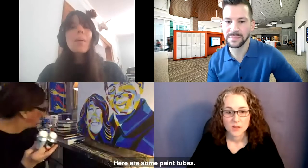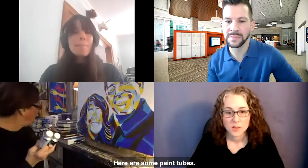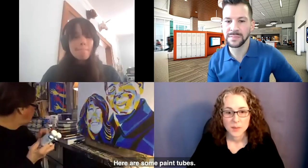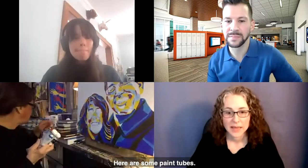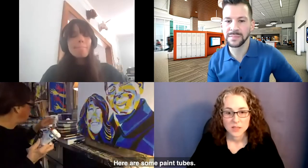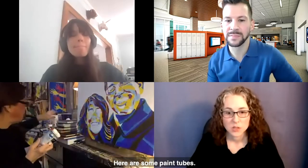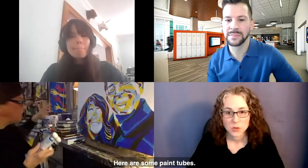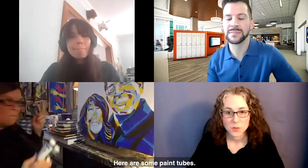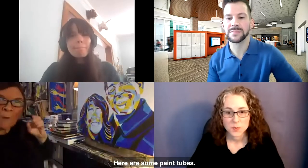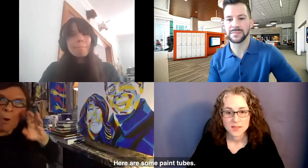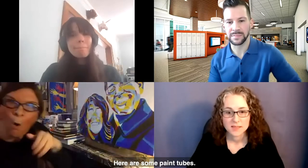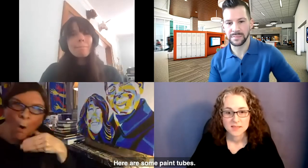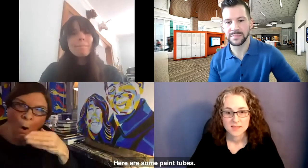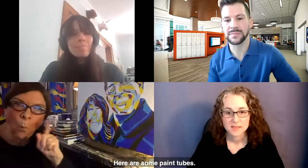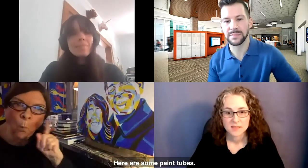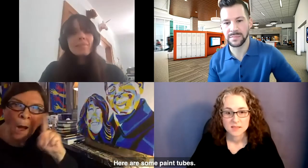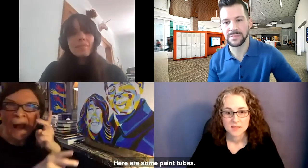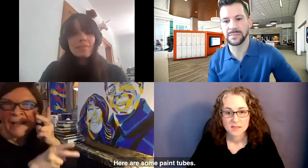Here are some paint tubes.